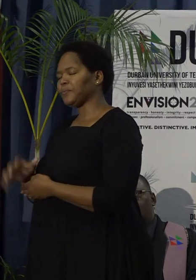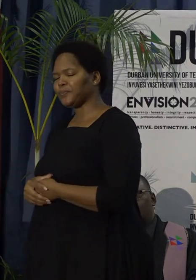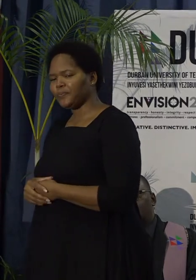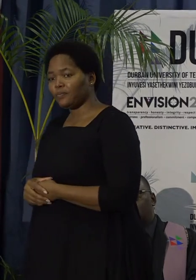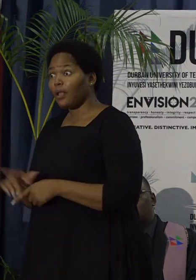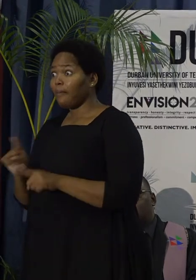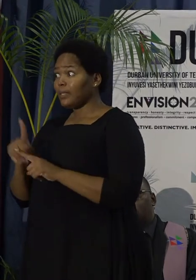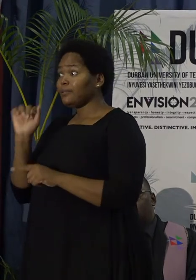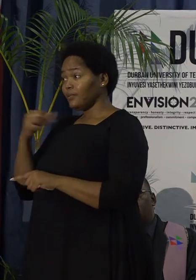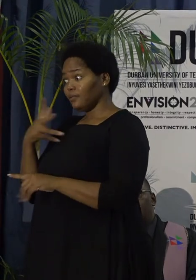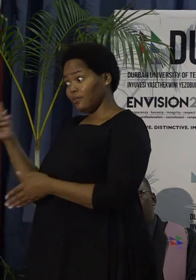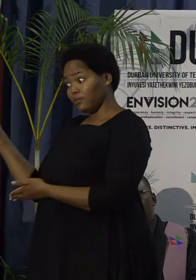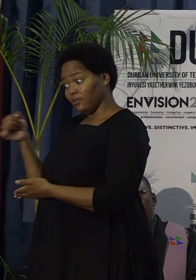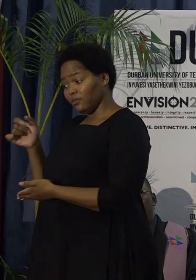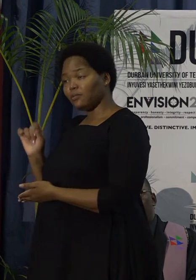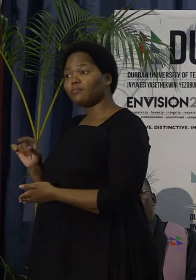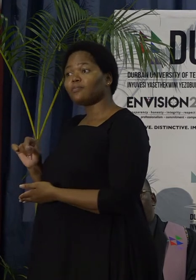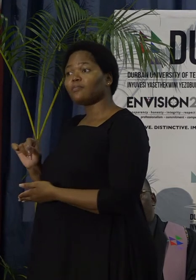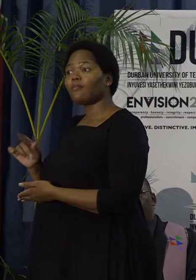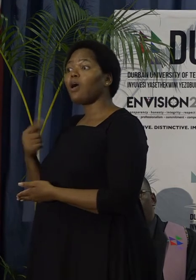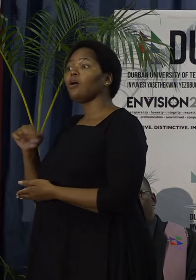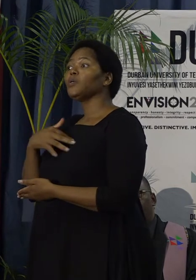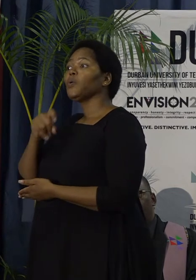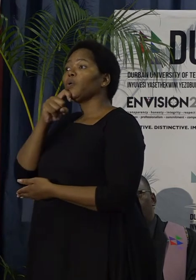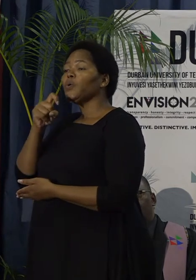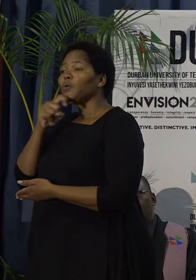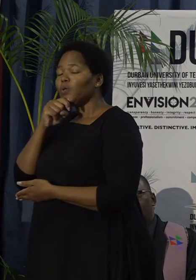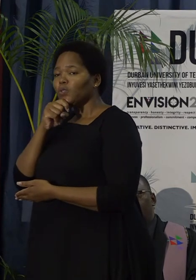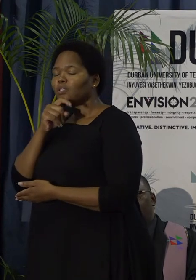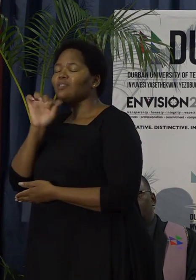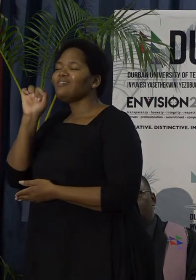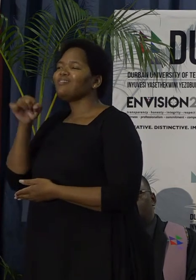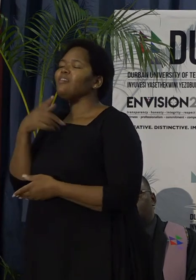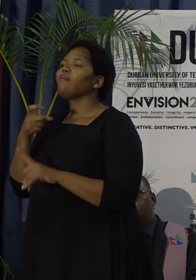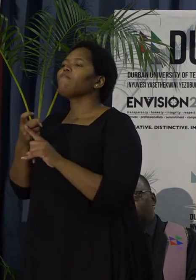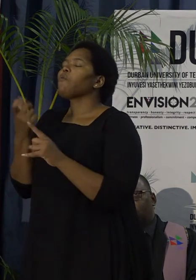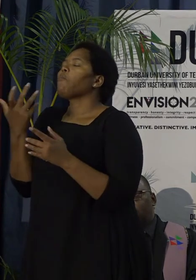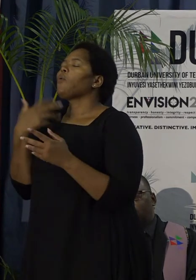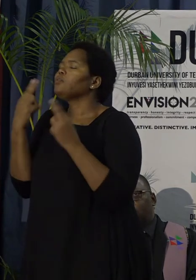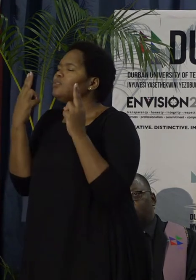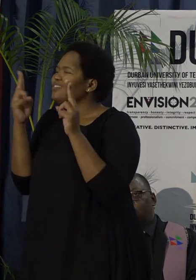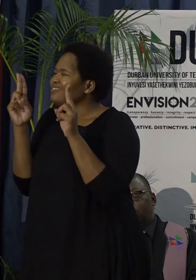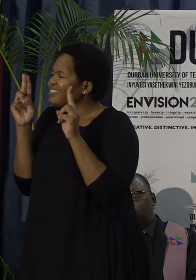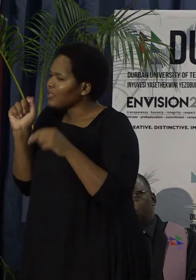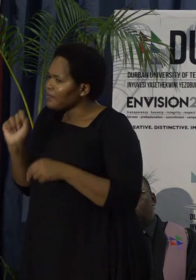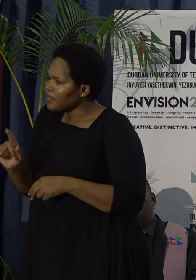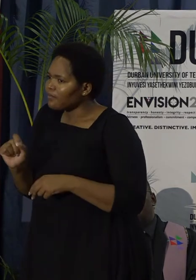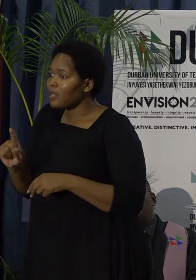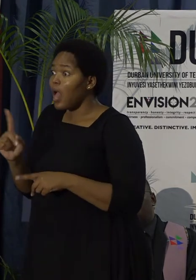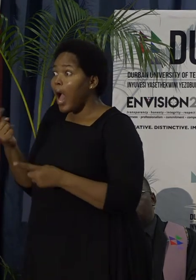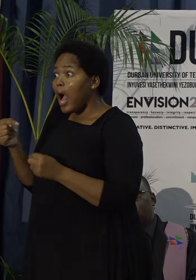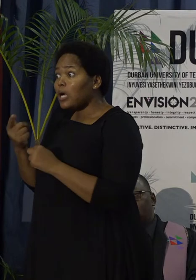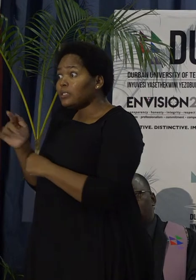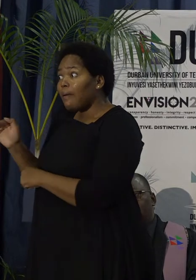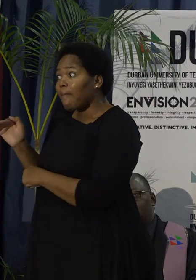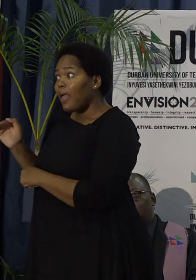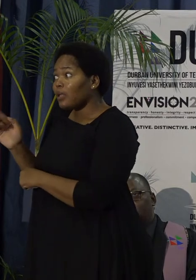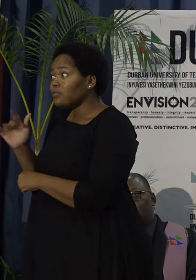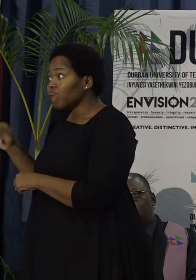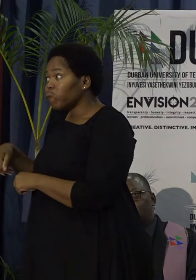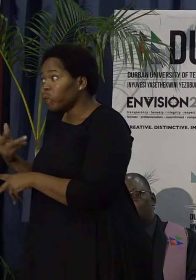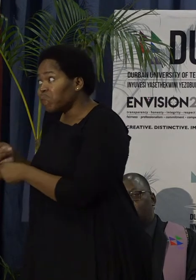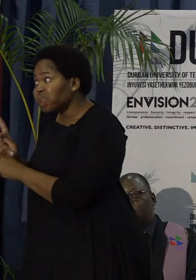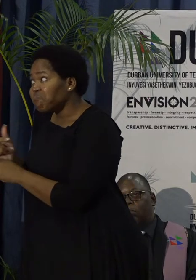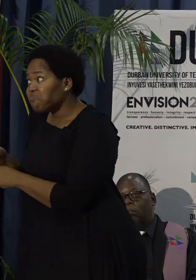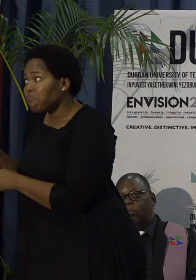But the funds that have been used are mainly DUT funds. We haven't gone to a bank to ask for